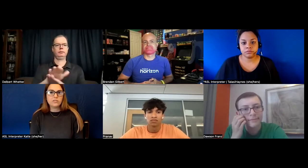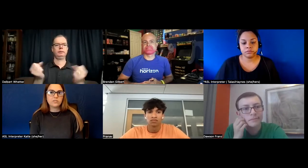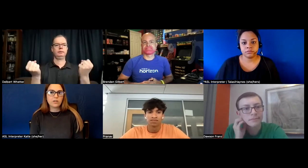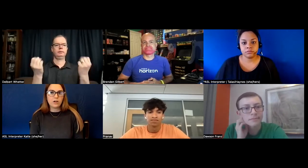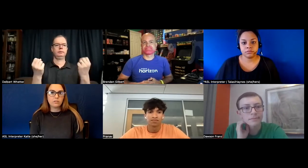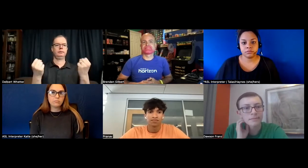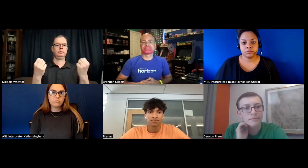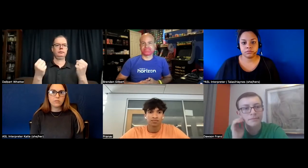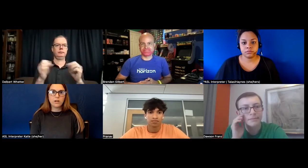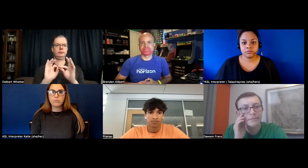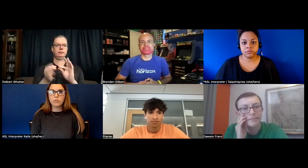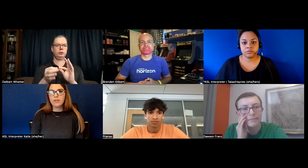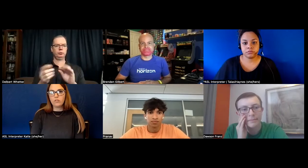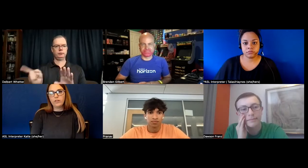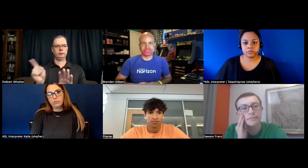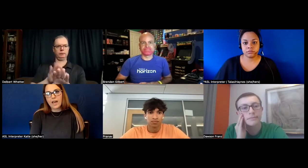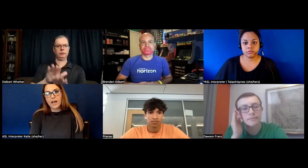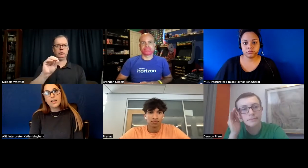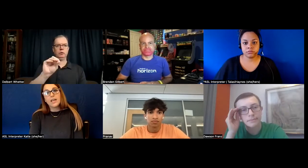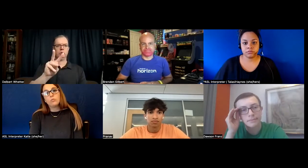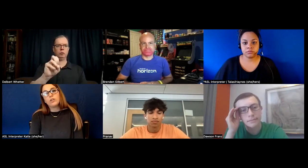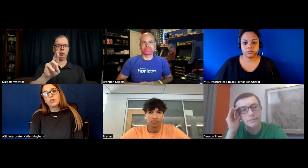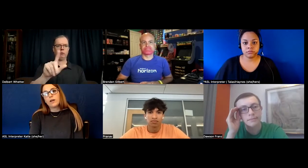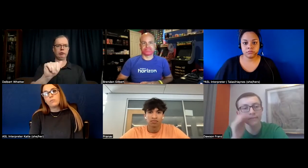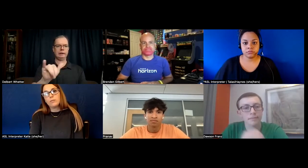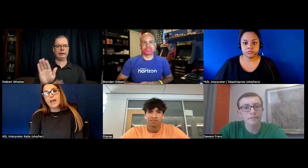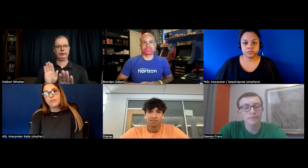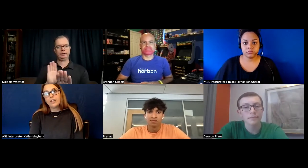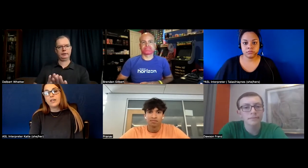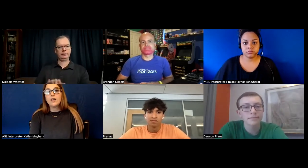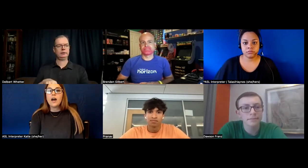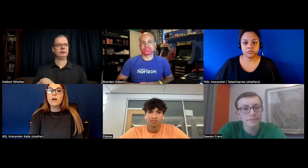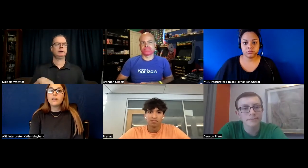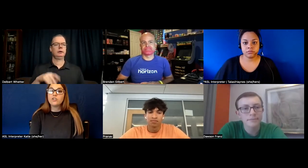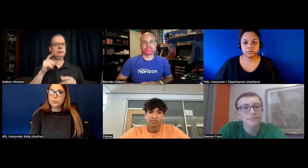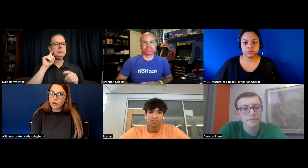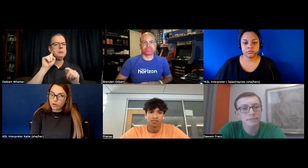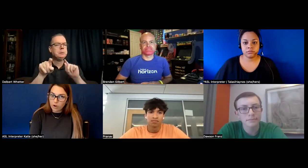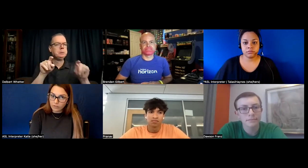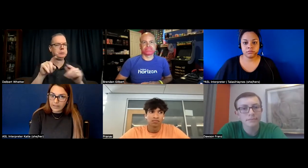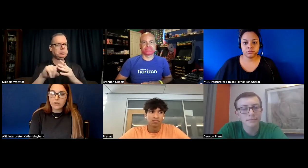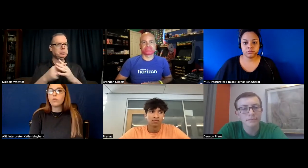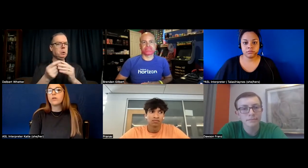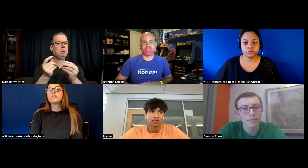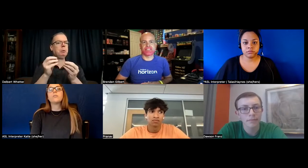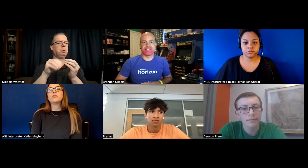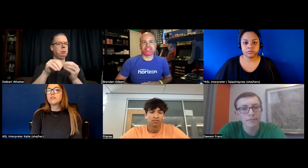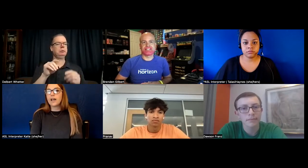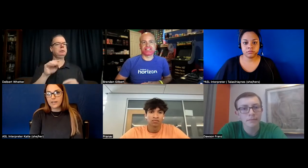are would be overlaid with that and we talked about maybe having an interpreter overlaid or someone signing